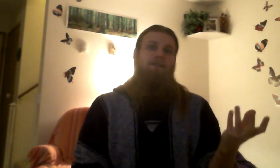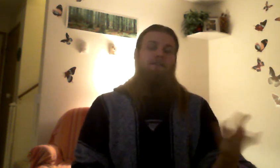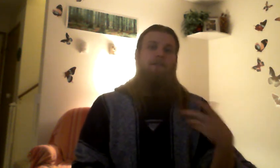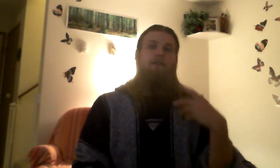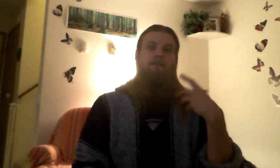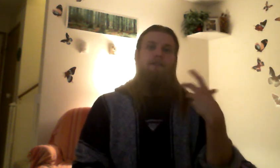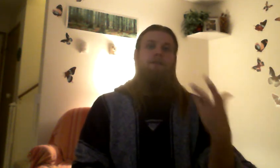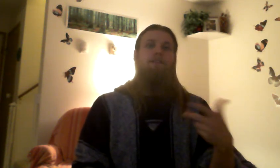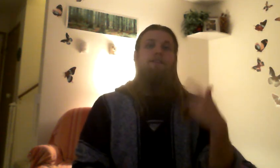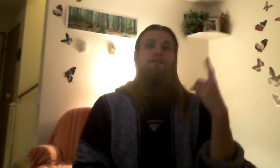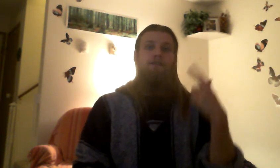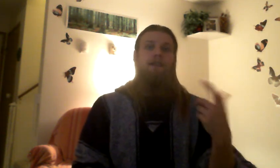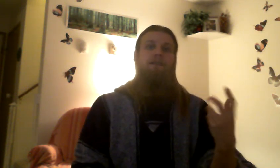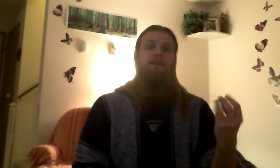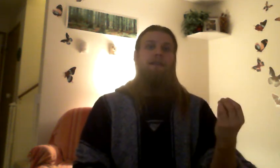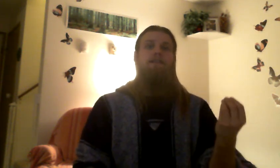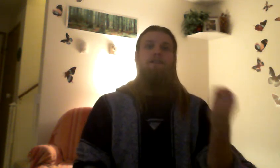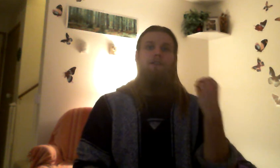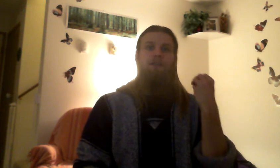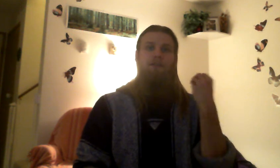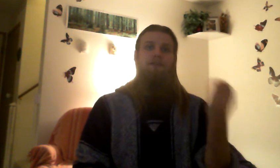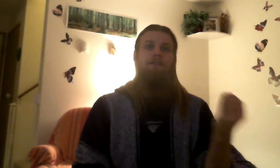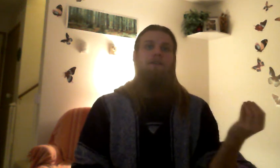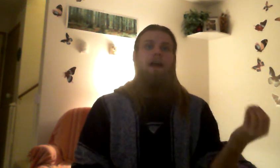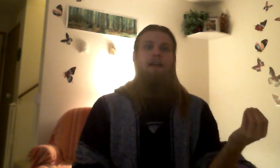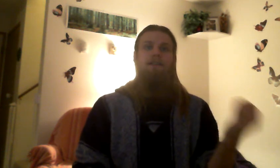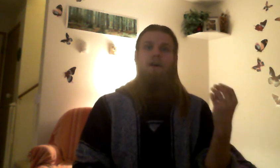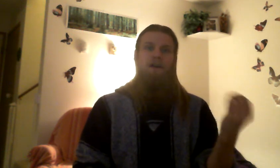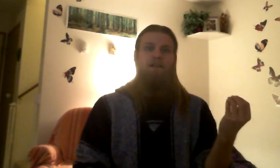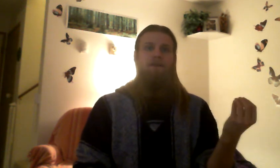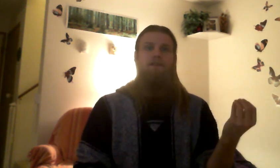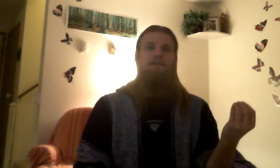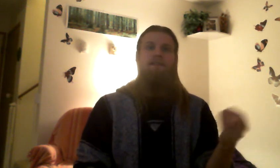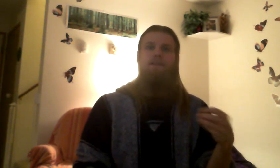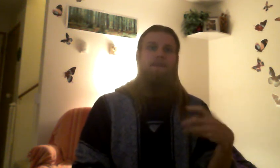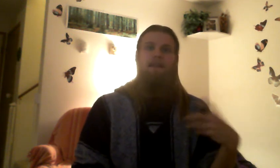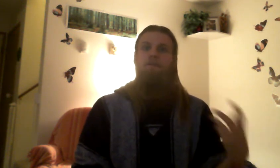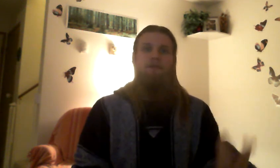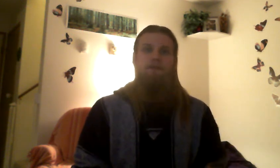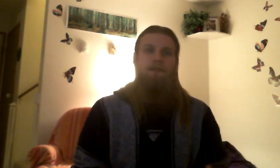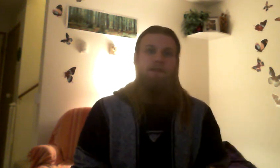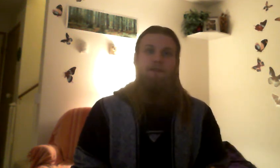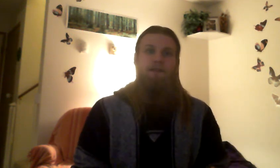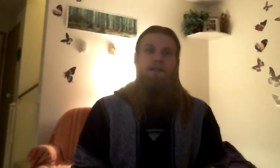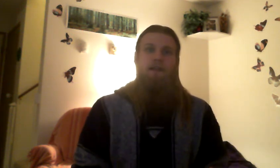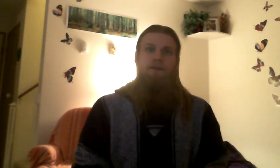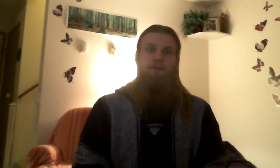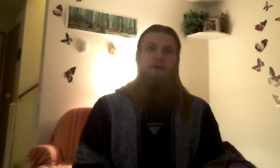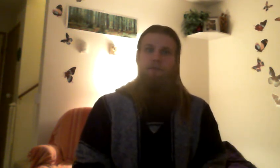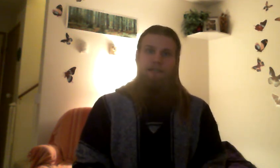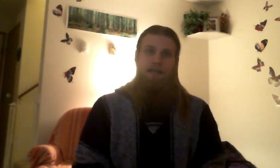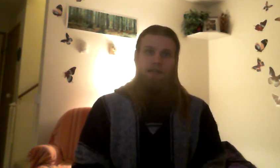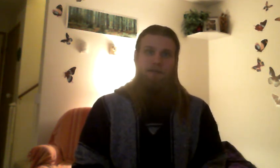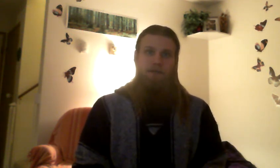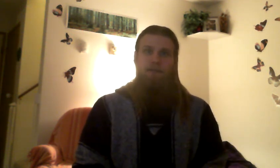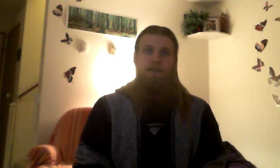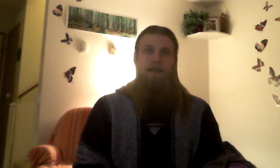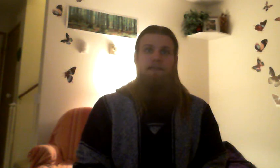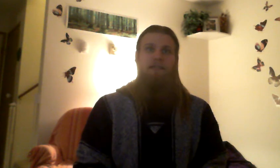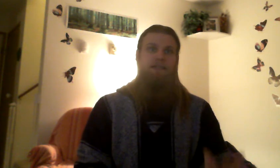for someone to do this because you're using your eyes and all its muscles and something that most of us don't even remotely get close to in a day. Unless